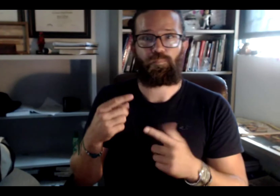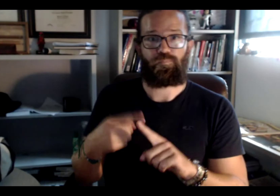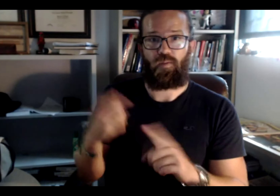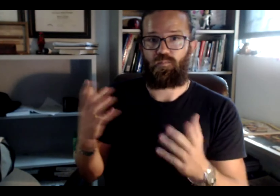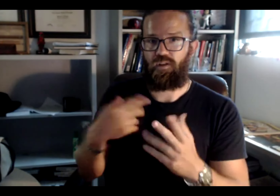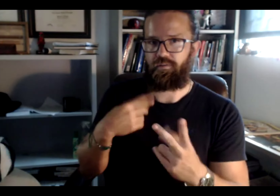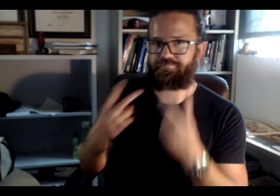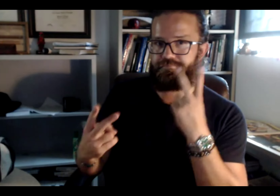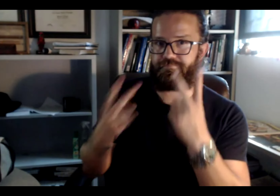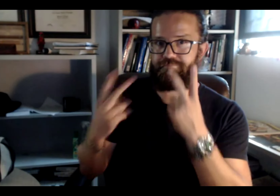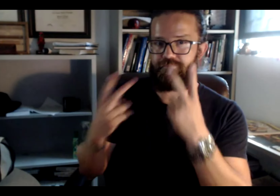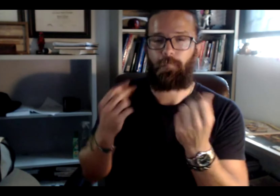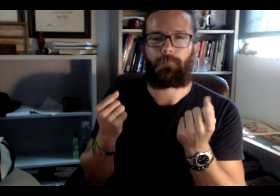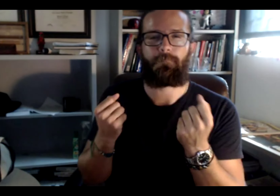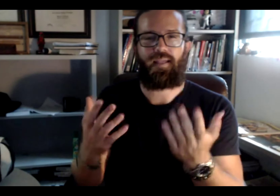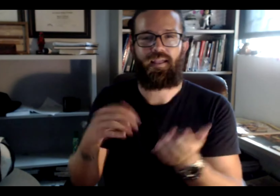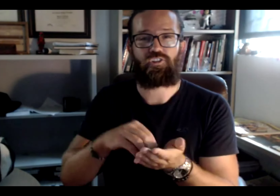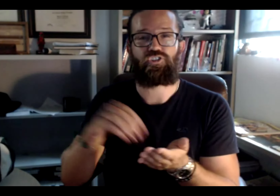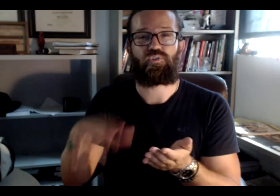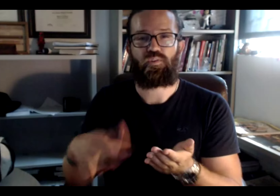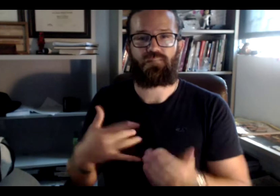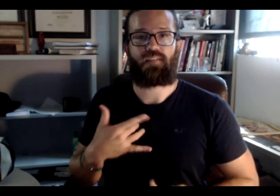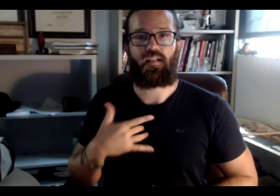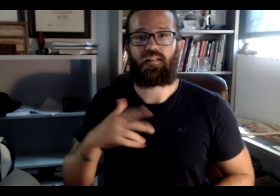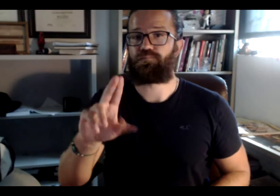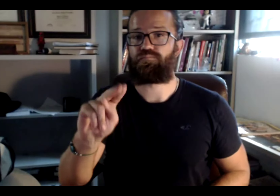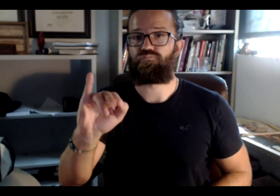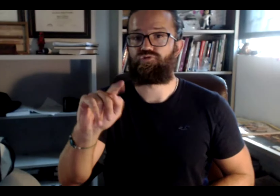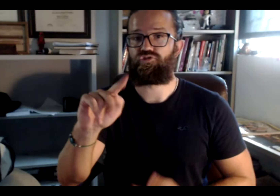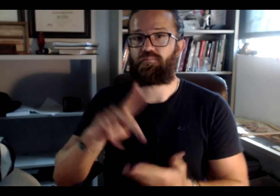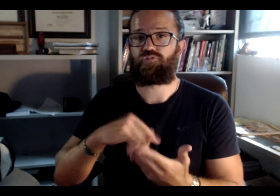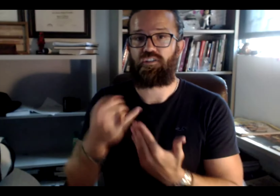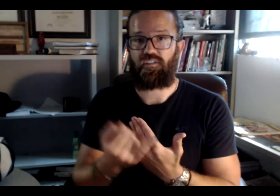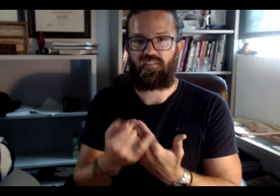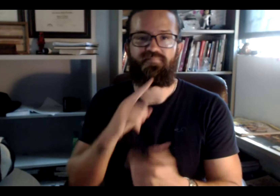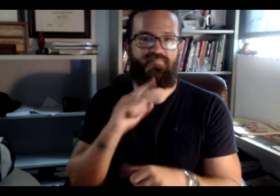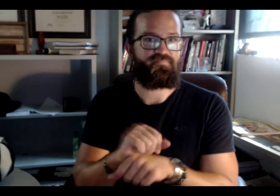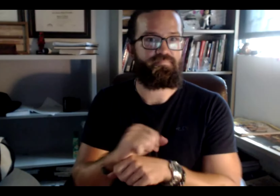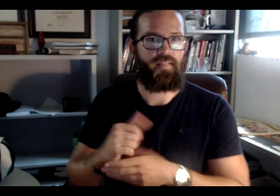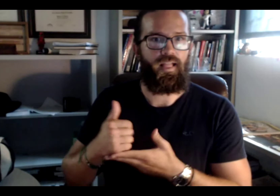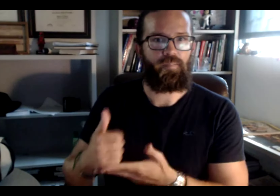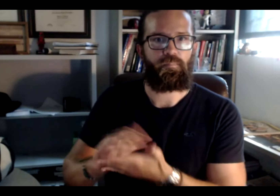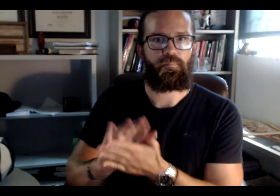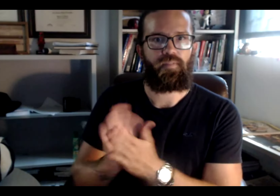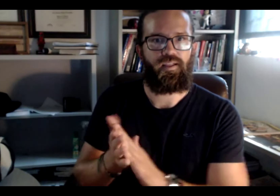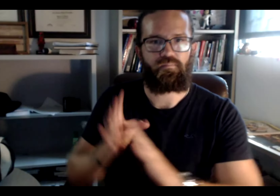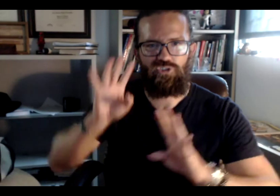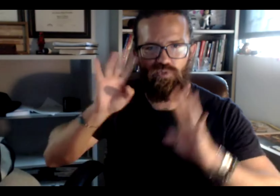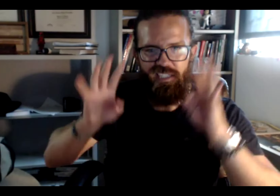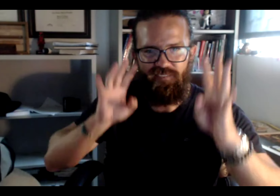Now, the second thing here is what I have observed is that many students might feel that the